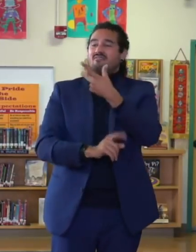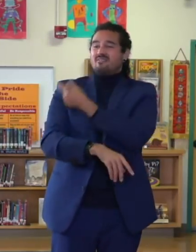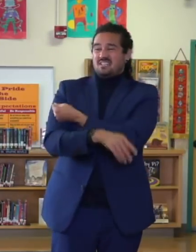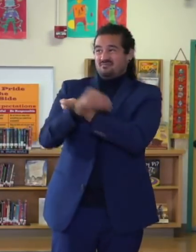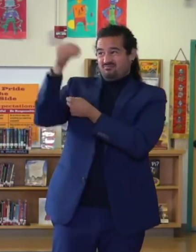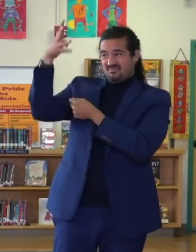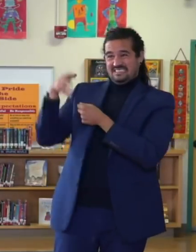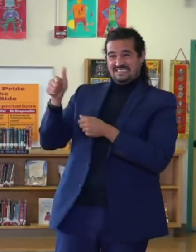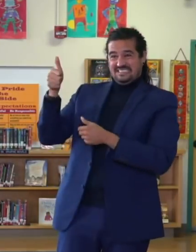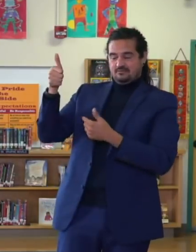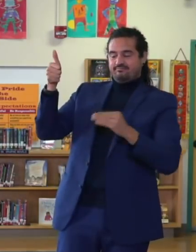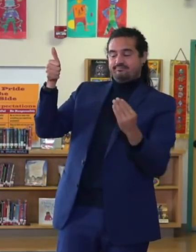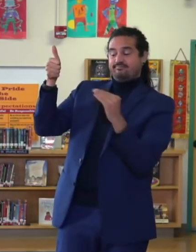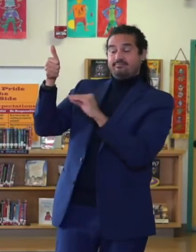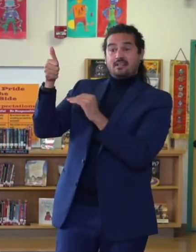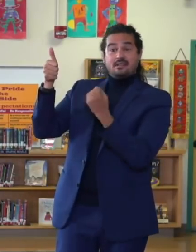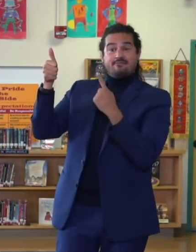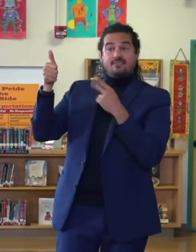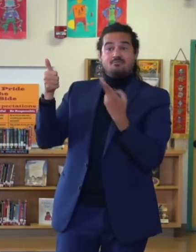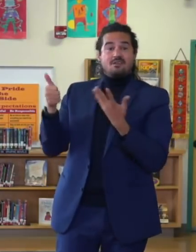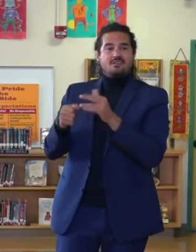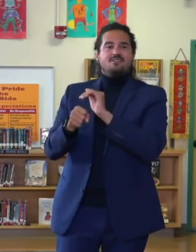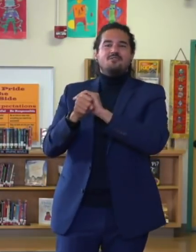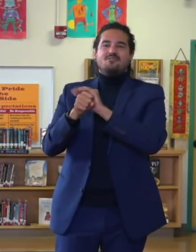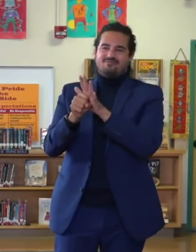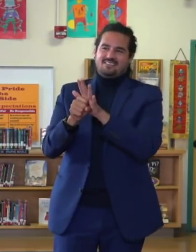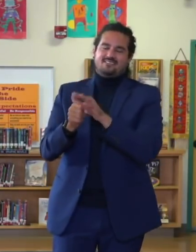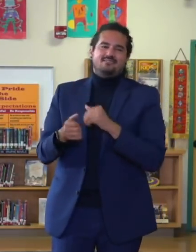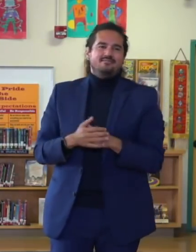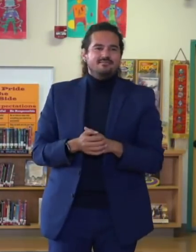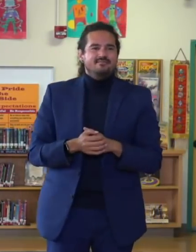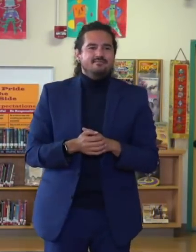in the state of California. And with that, we are, of course, happy to answer any questions.